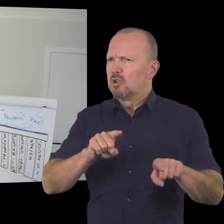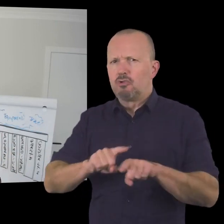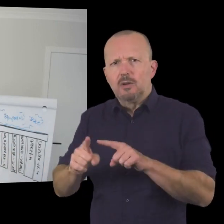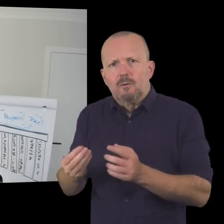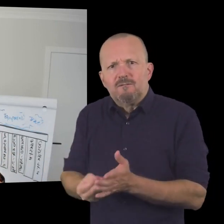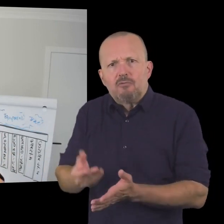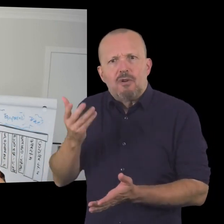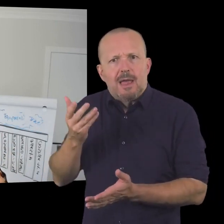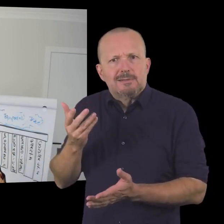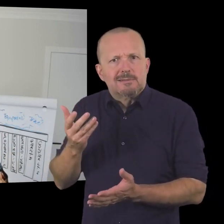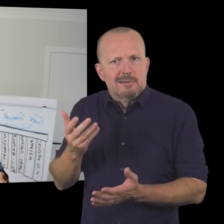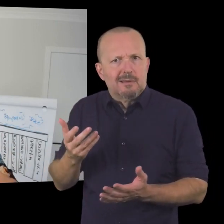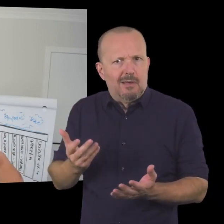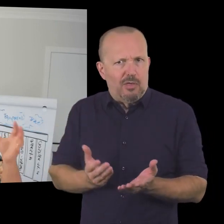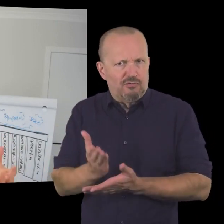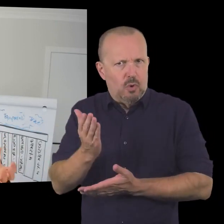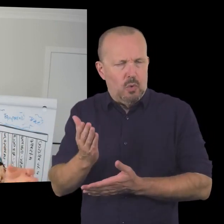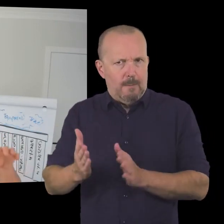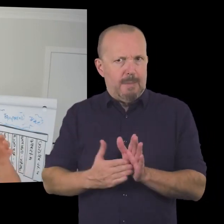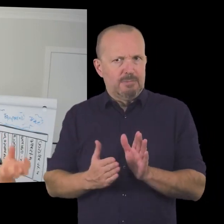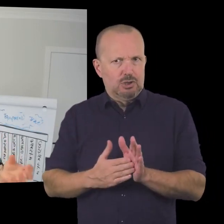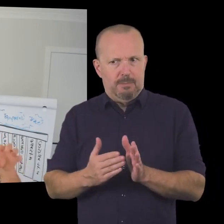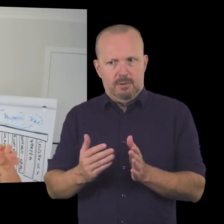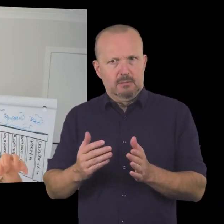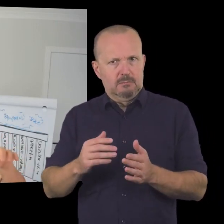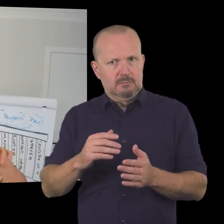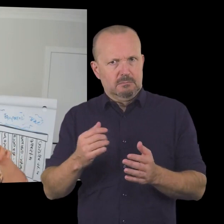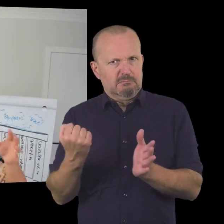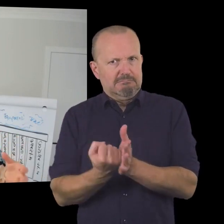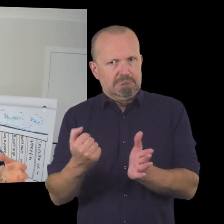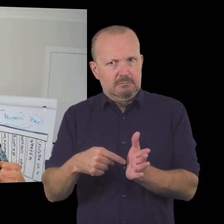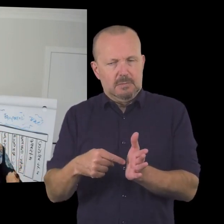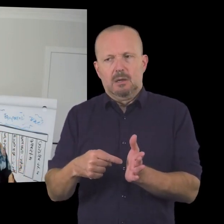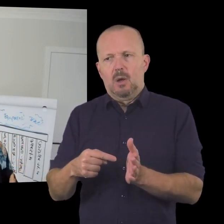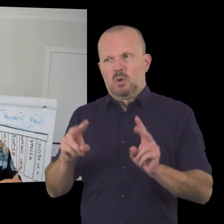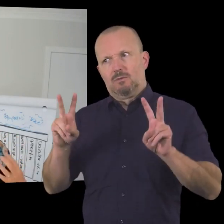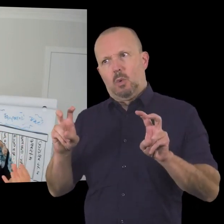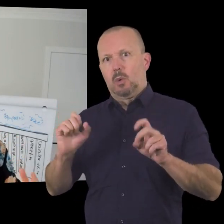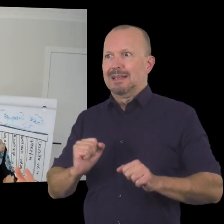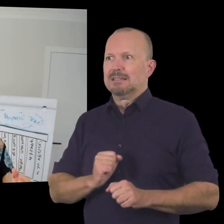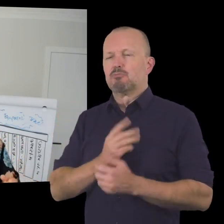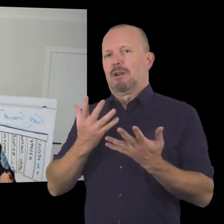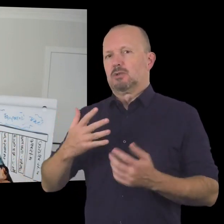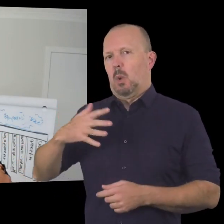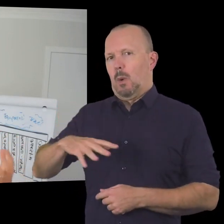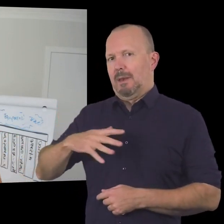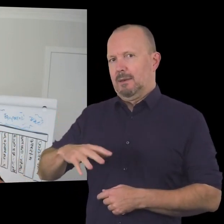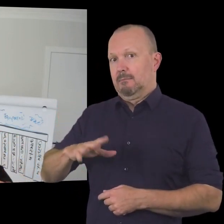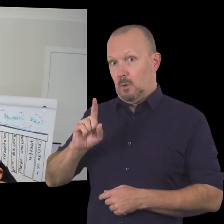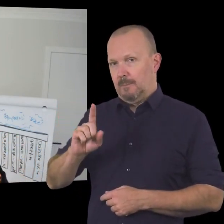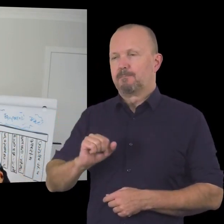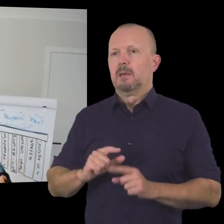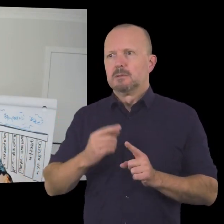looking to raise funds through uh creating a french a membership scheme which we've called uh